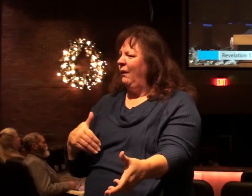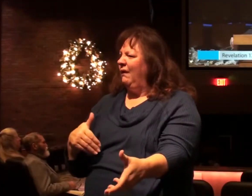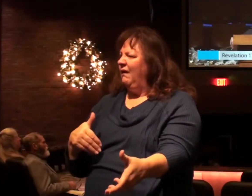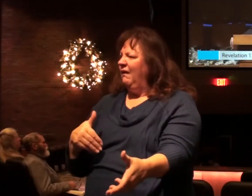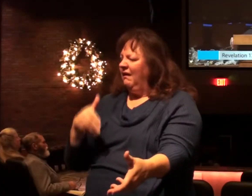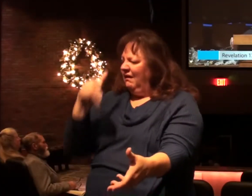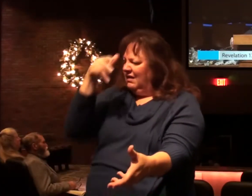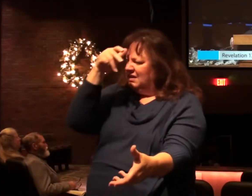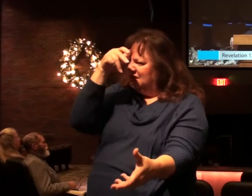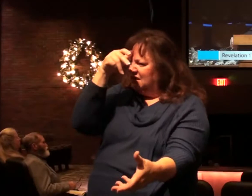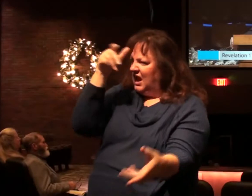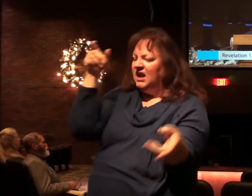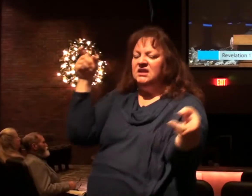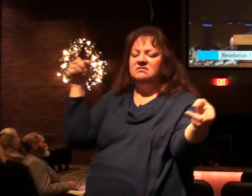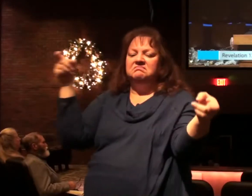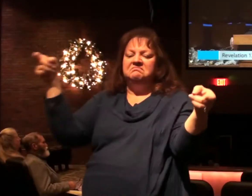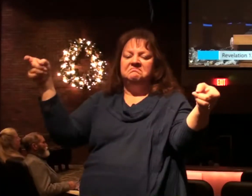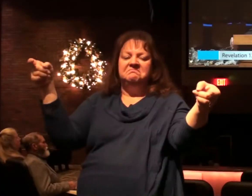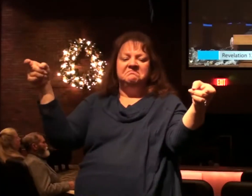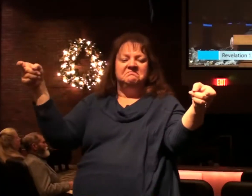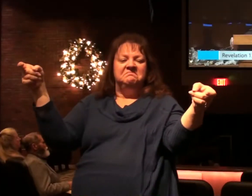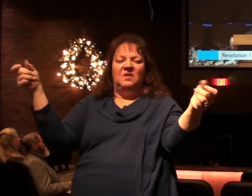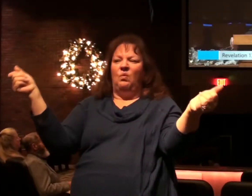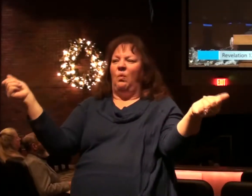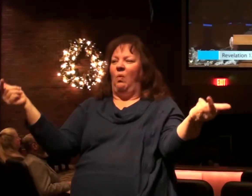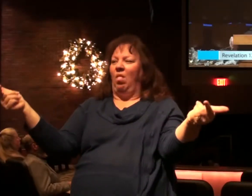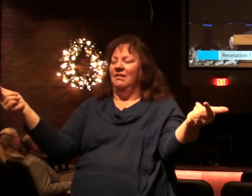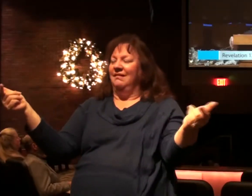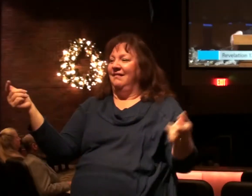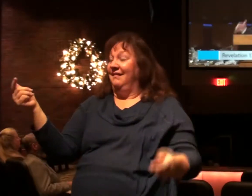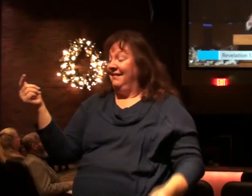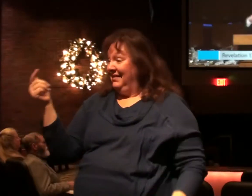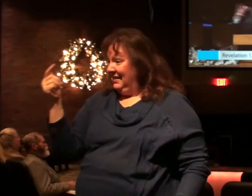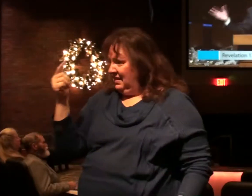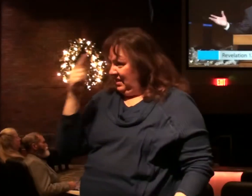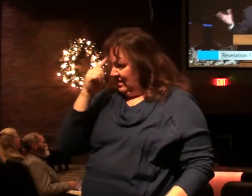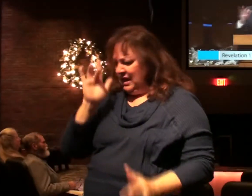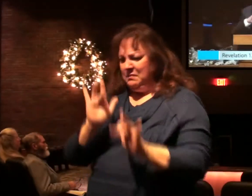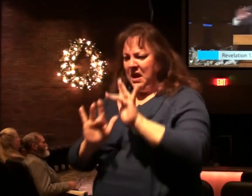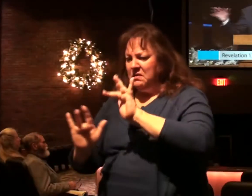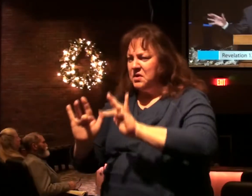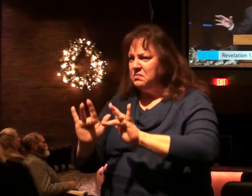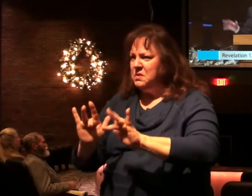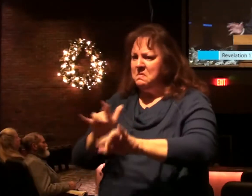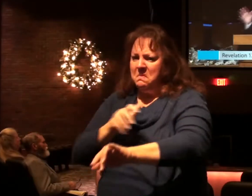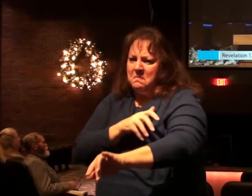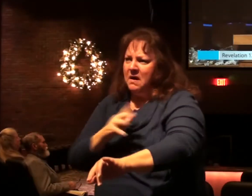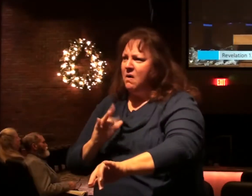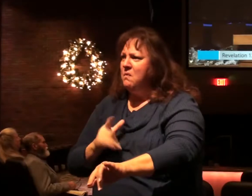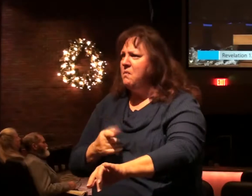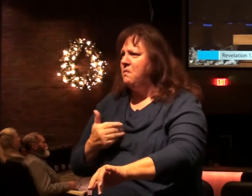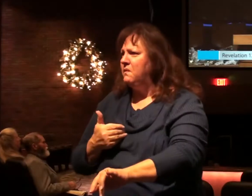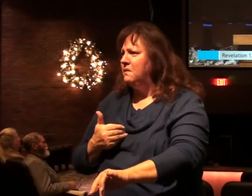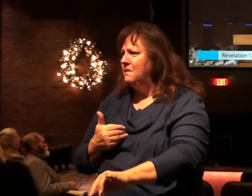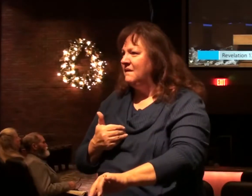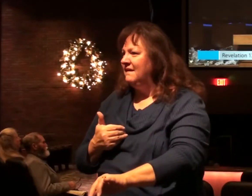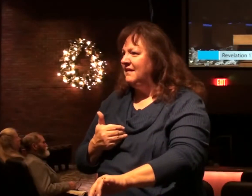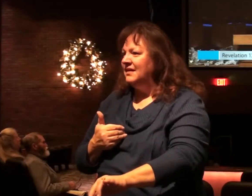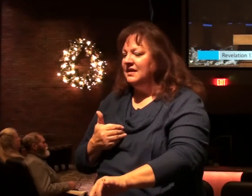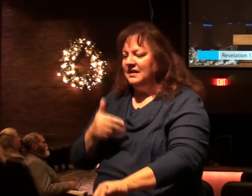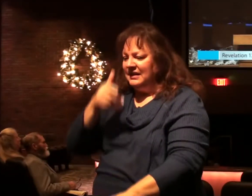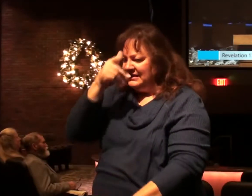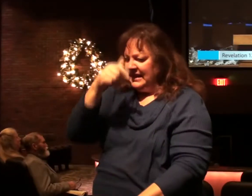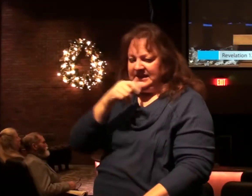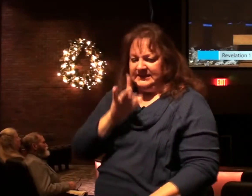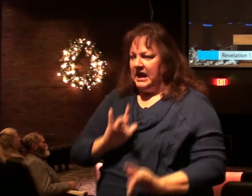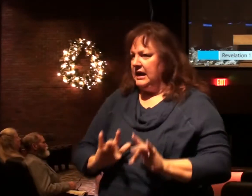and Satan is managing everything. we talk about computers and their power and ability. He does